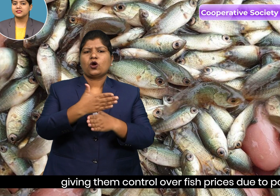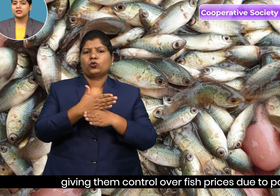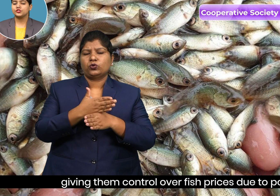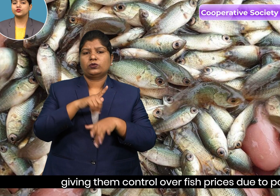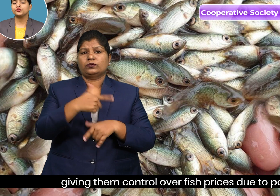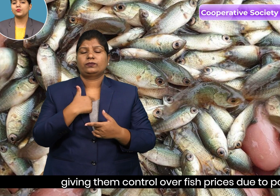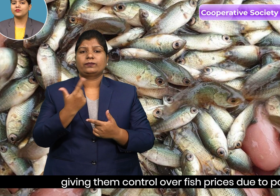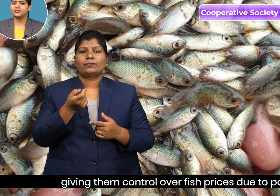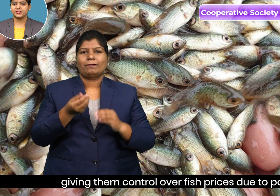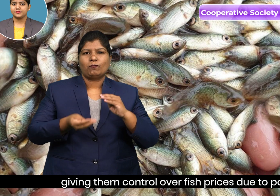due to poverty.